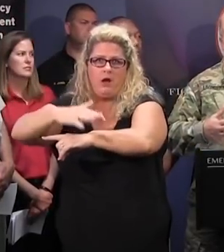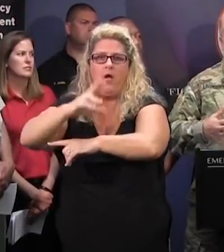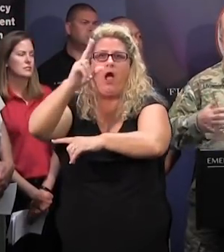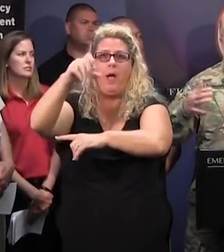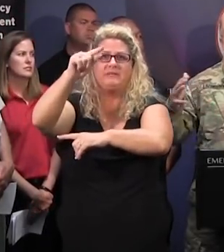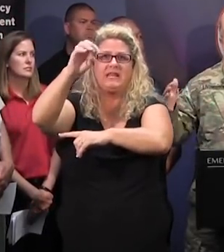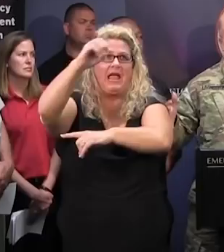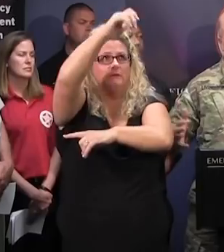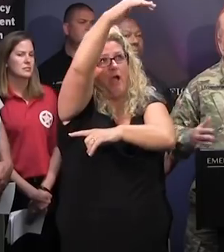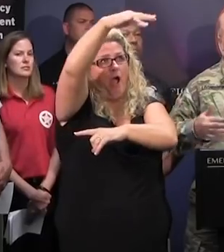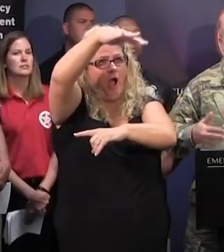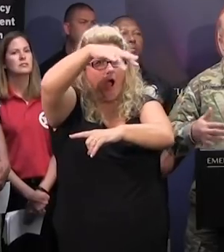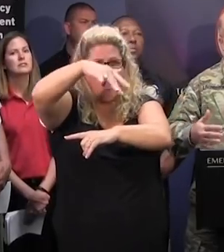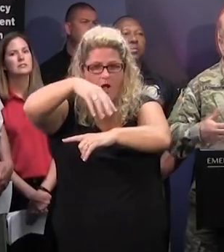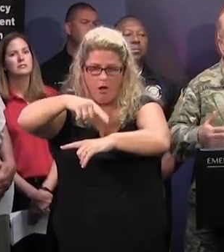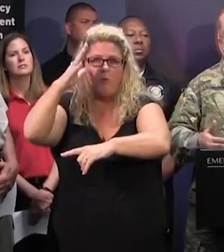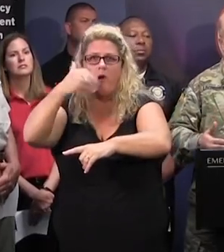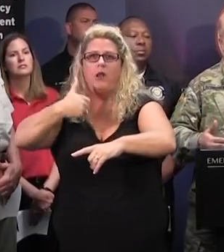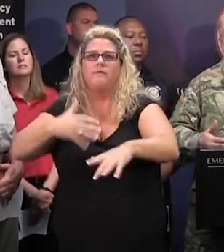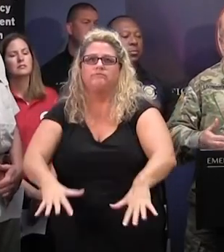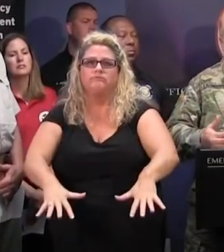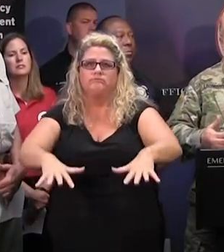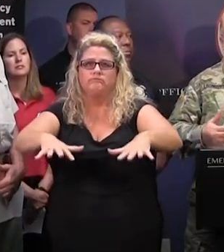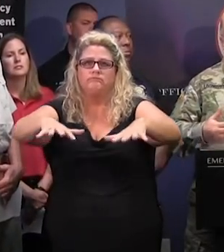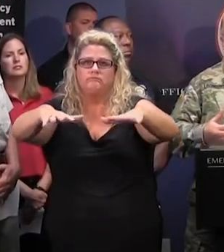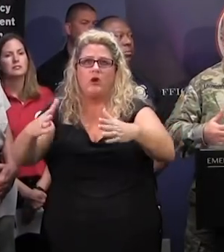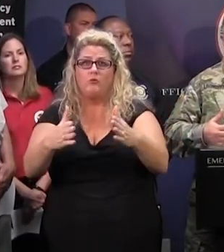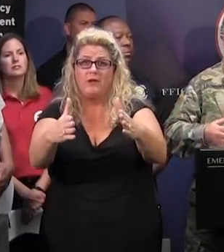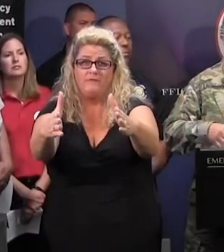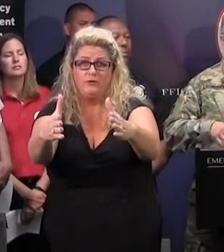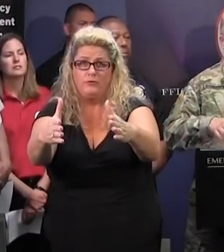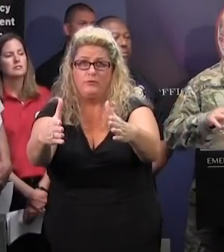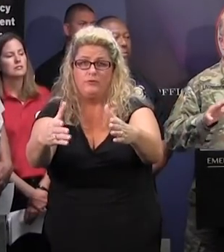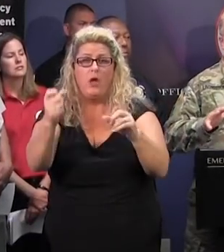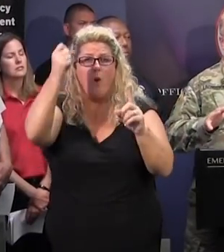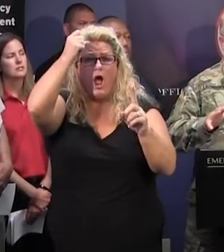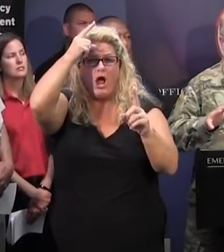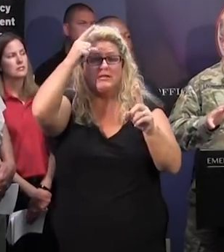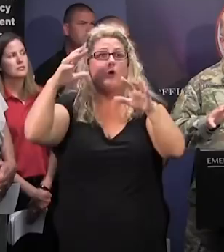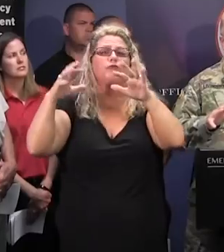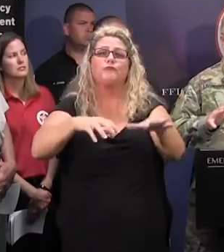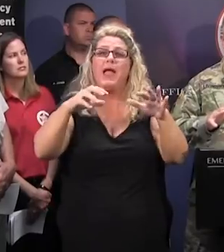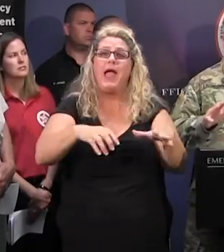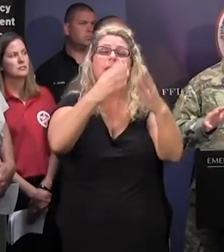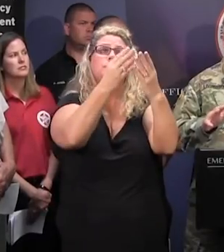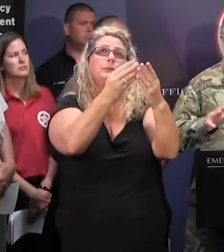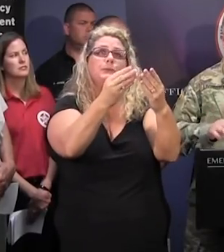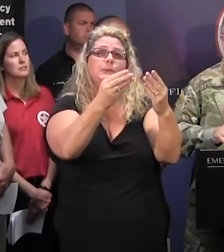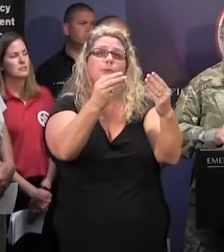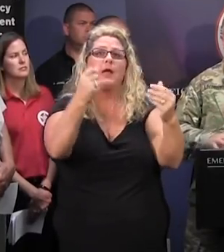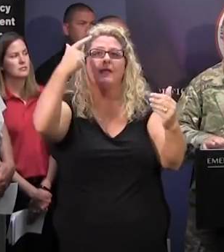upstate, so you're going to end up with a river flooding condition. So just because the rain starts letting up, don't assume